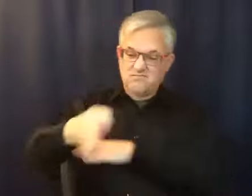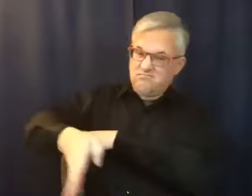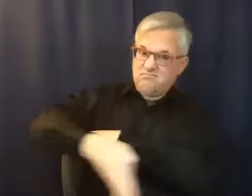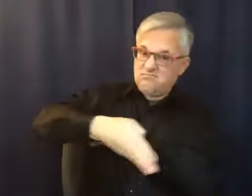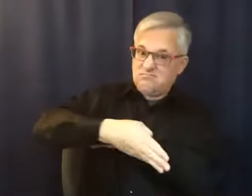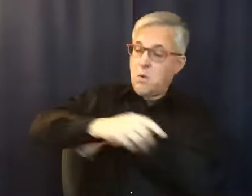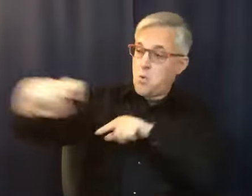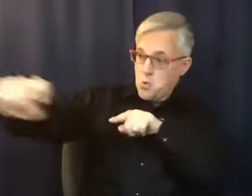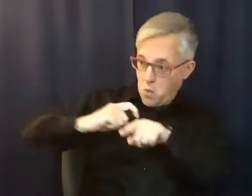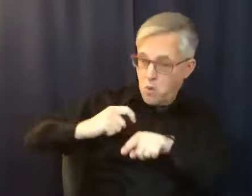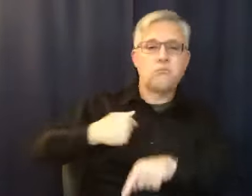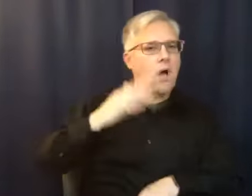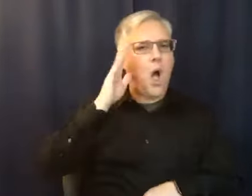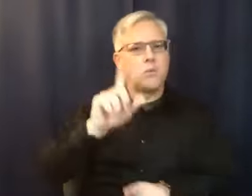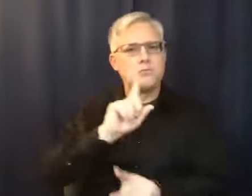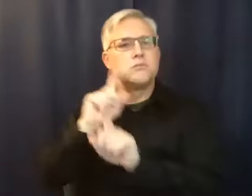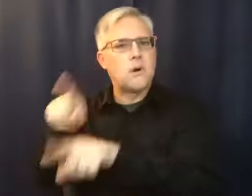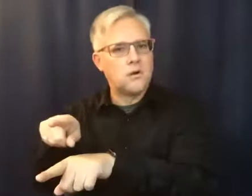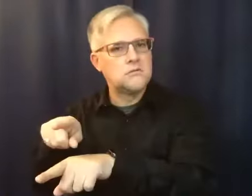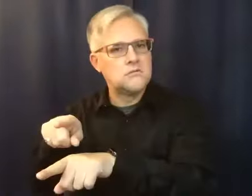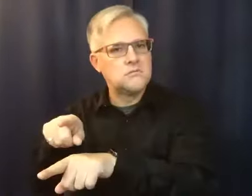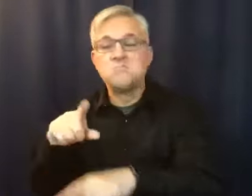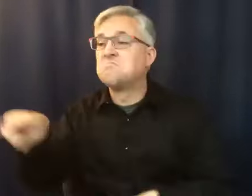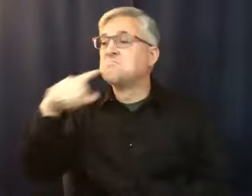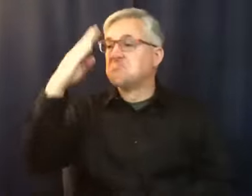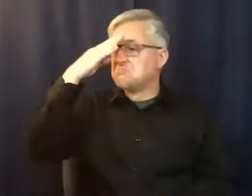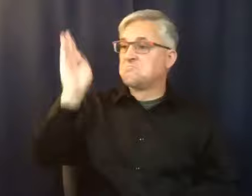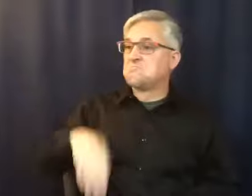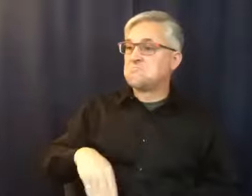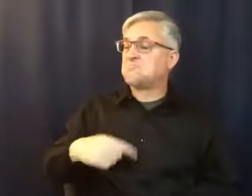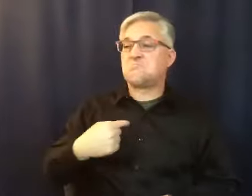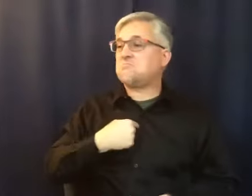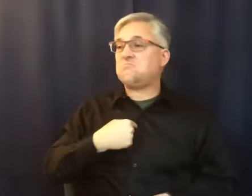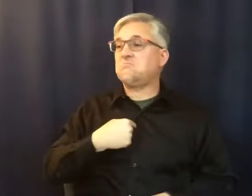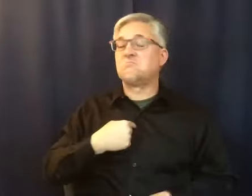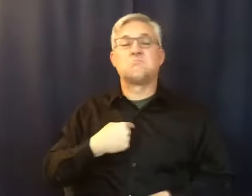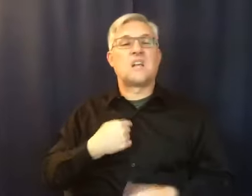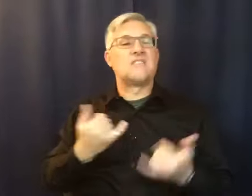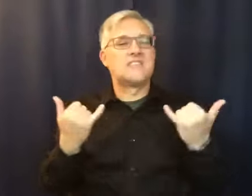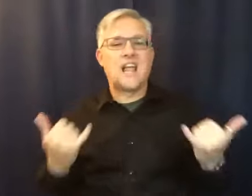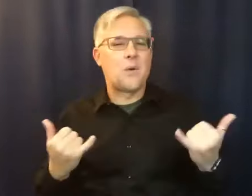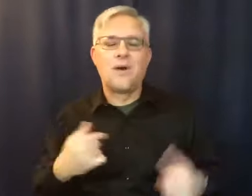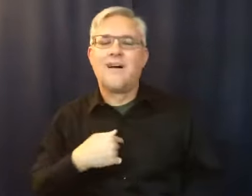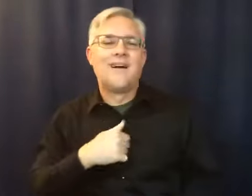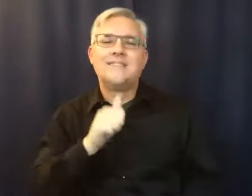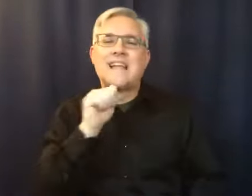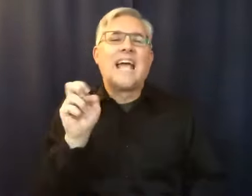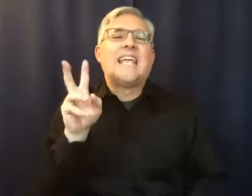respond. They know that I no longer even try to think that I can make it a day on my own.